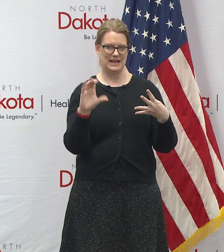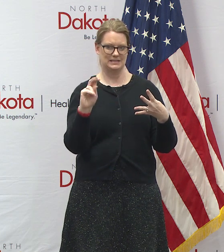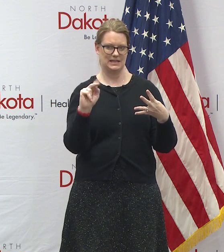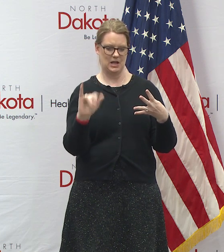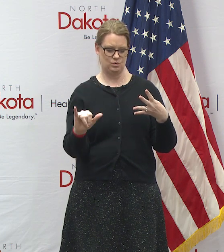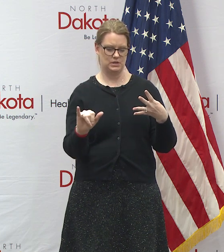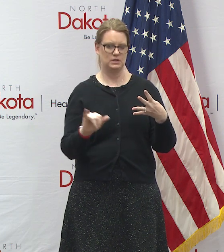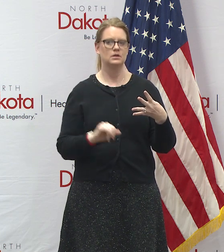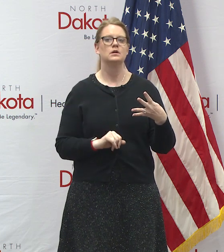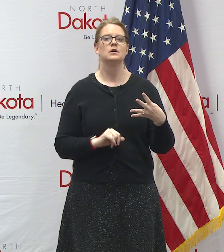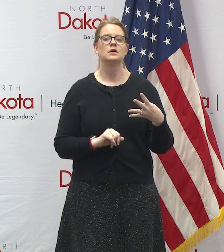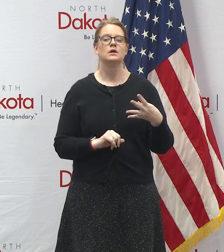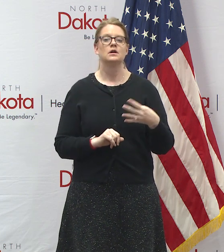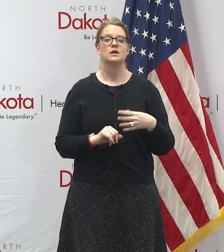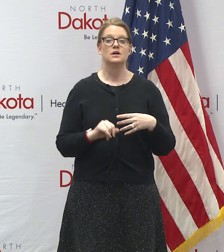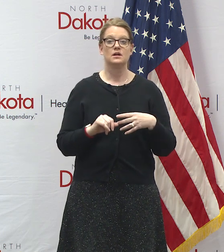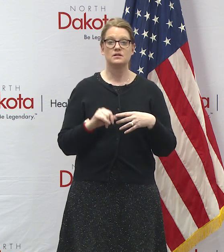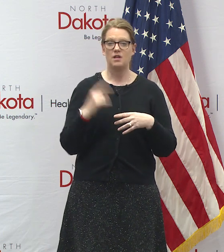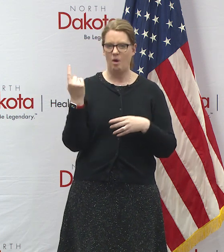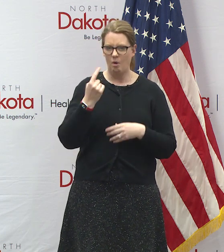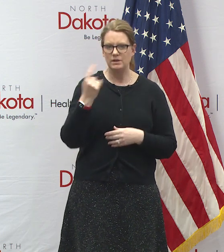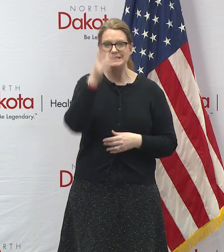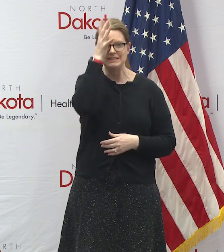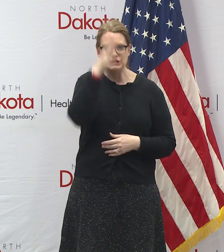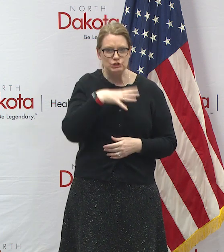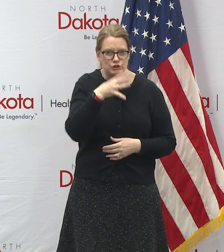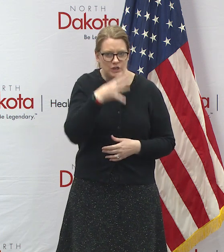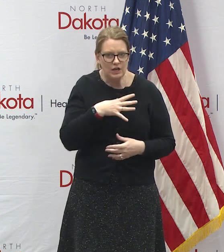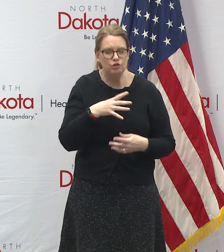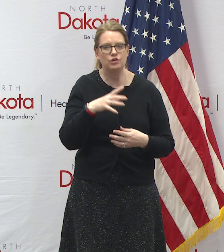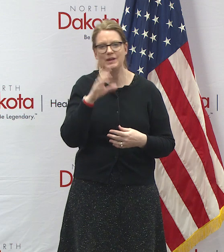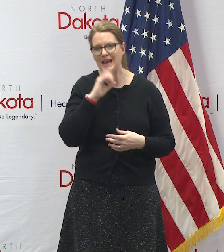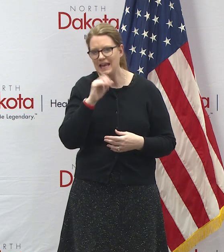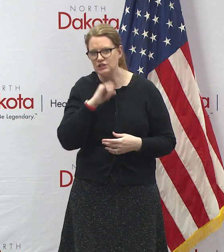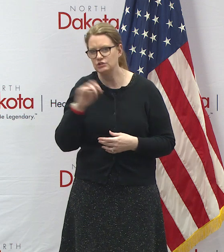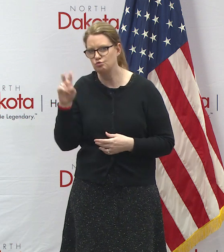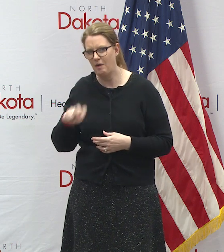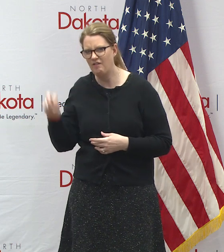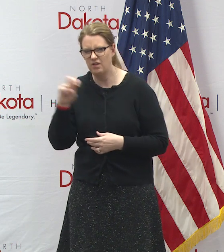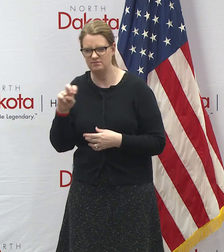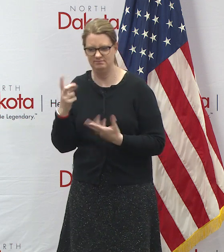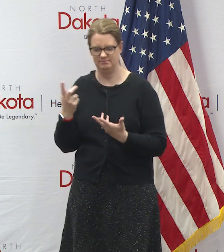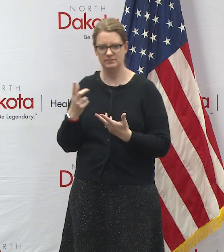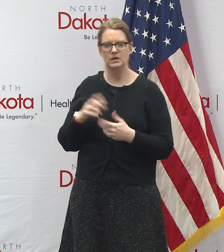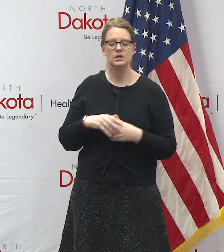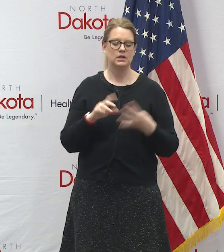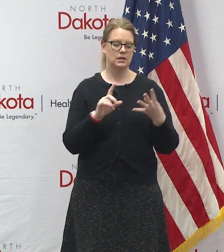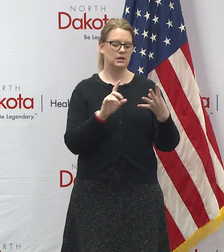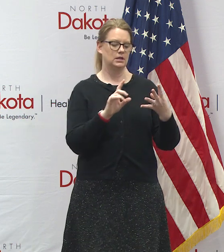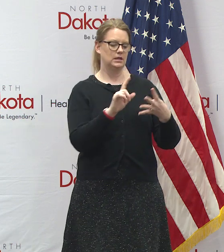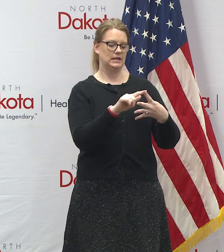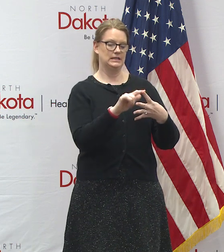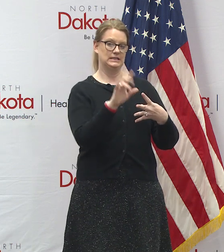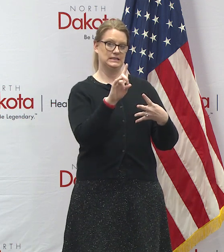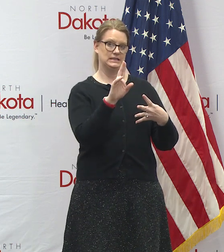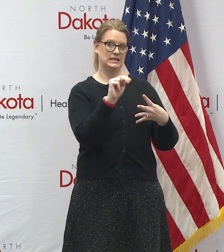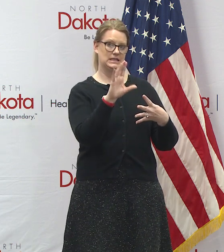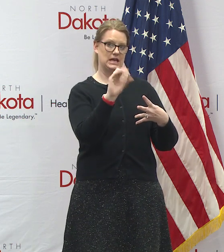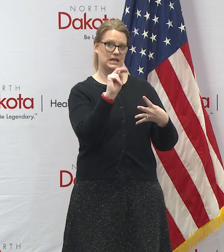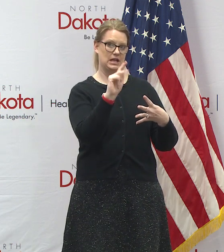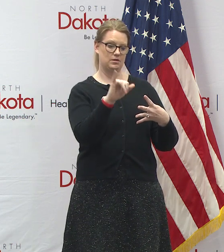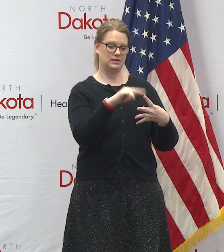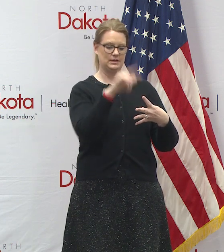sharing gender and ages and whether they're community or travel. In Dunn County, a man in his 20s,